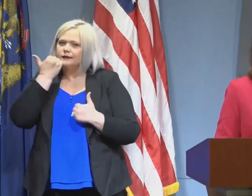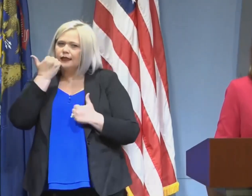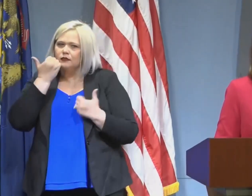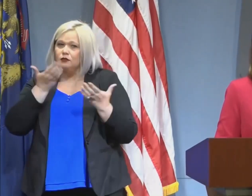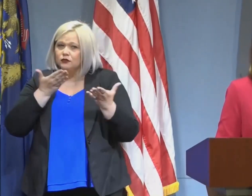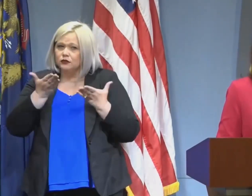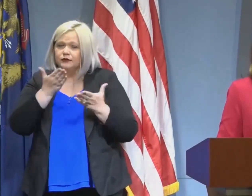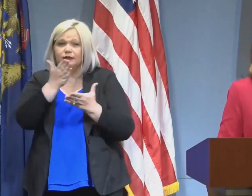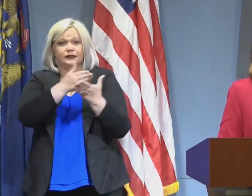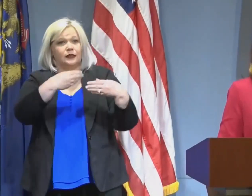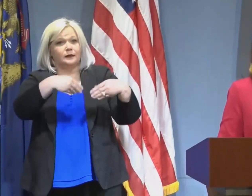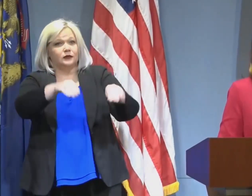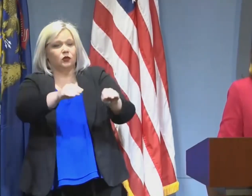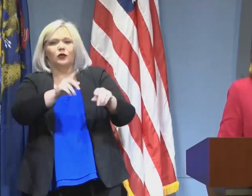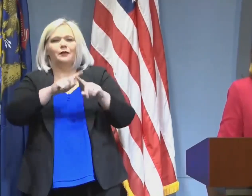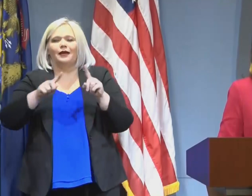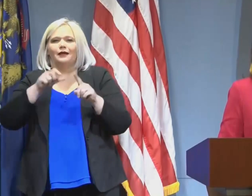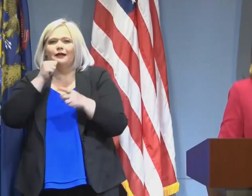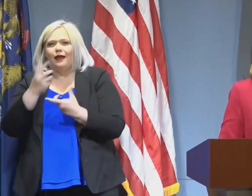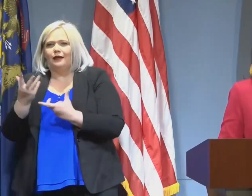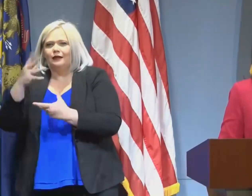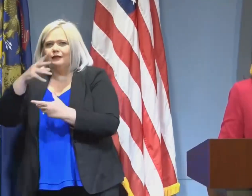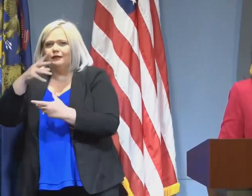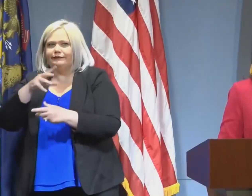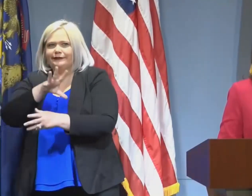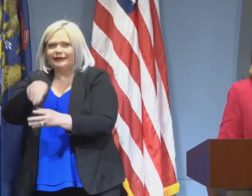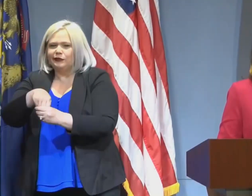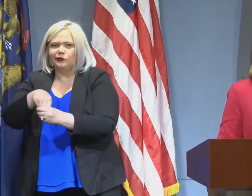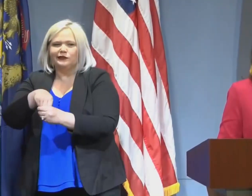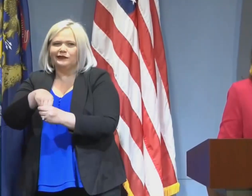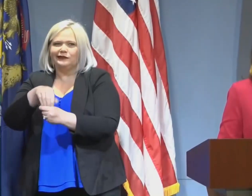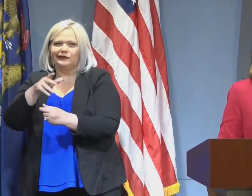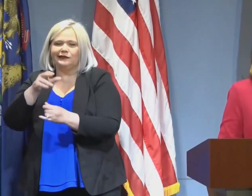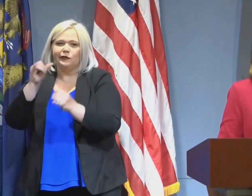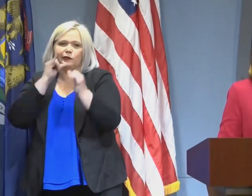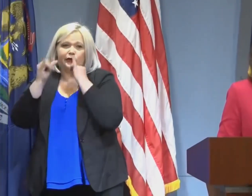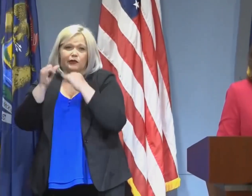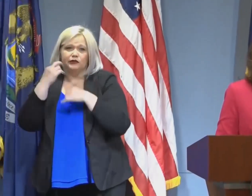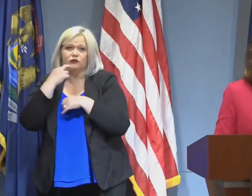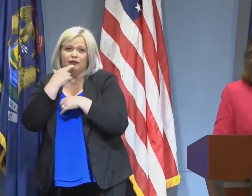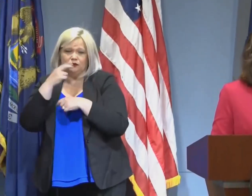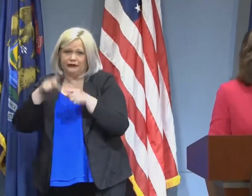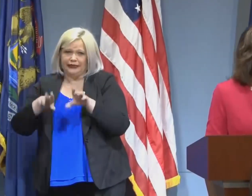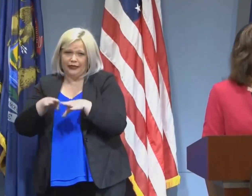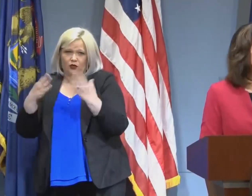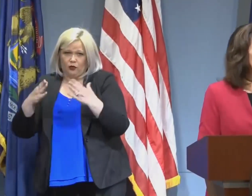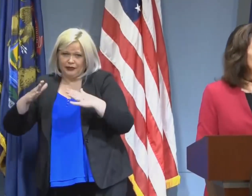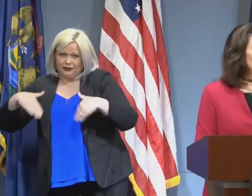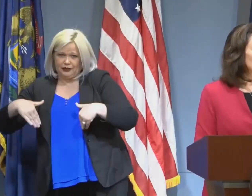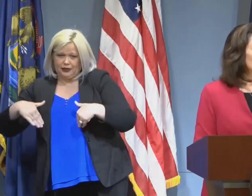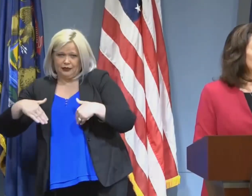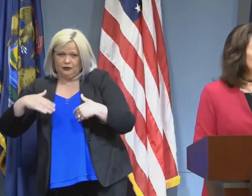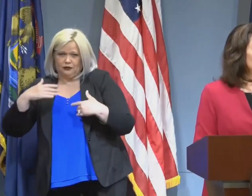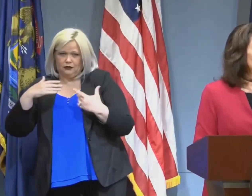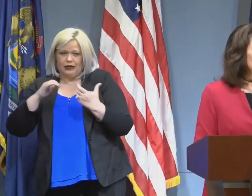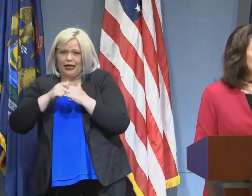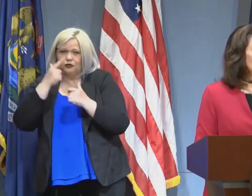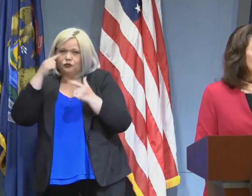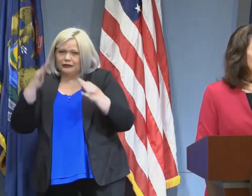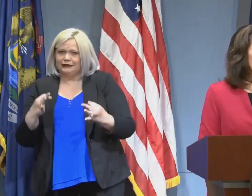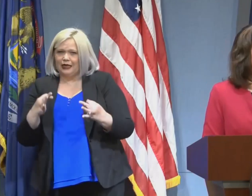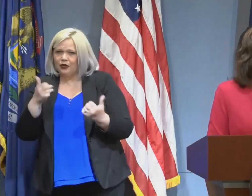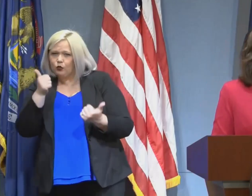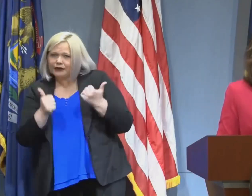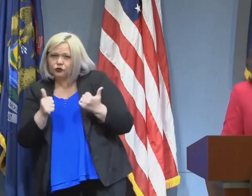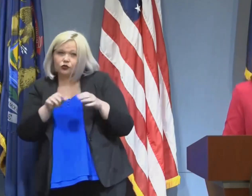some retail, but not including bars and restaurants in that group?